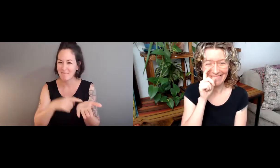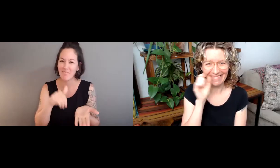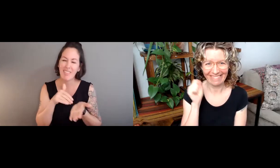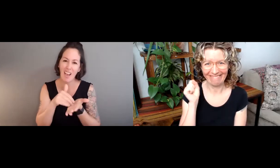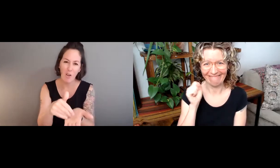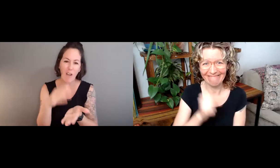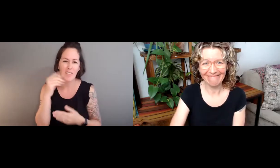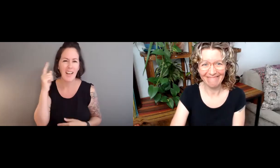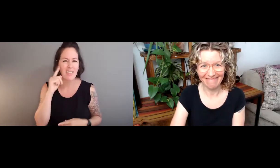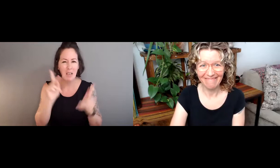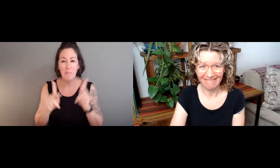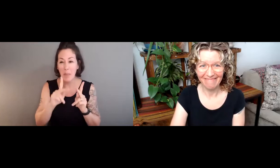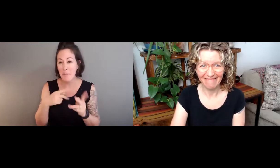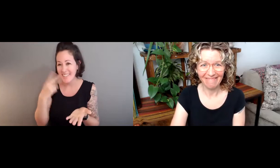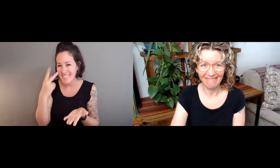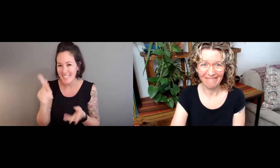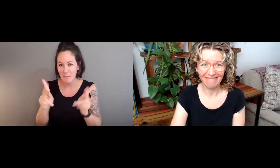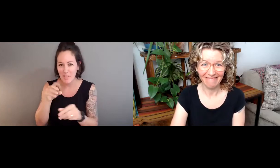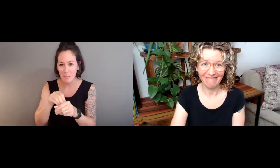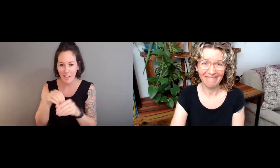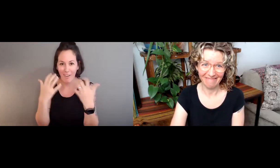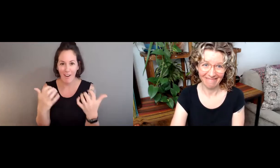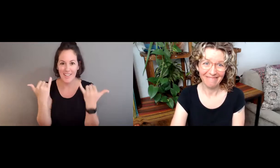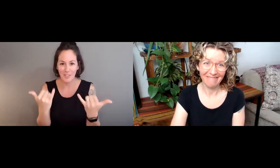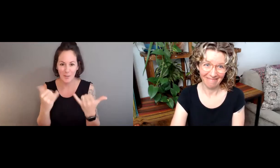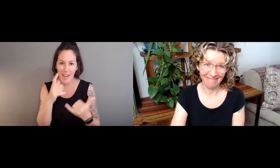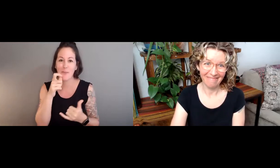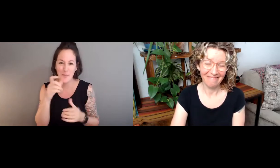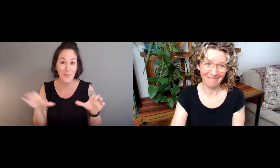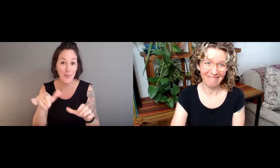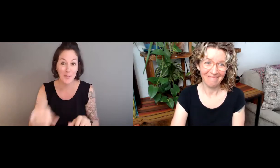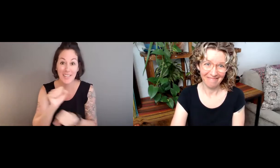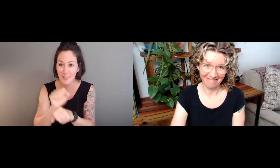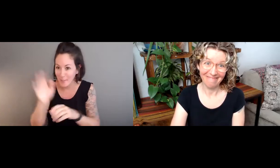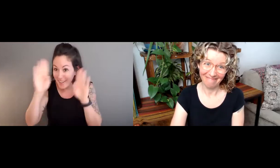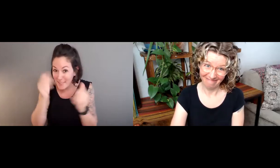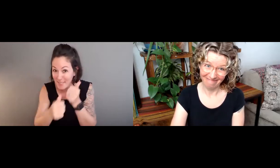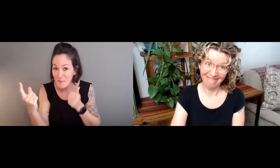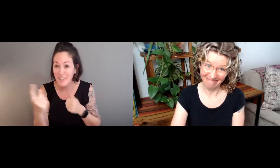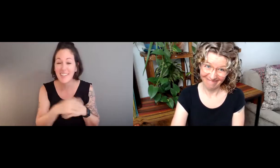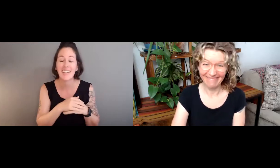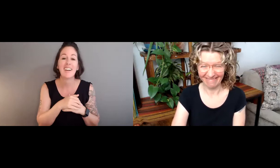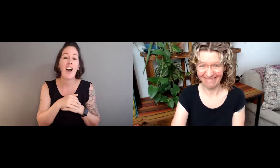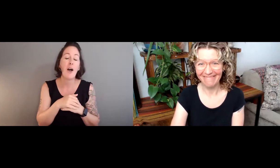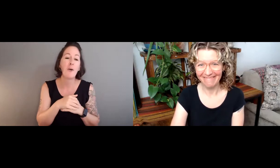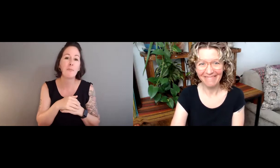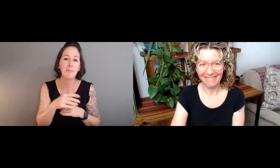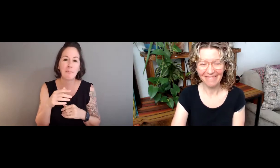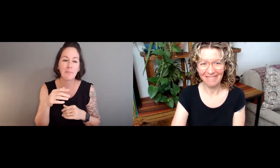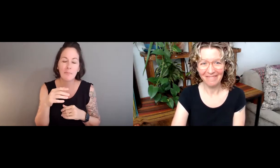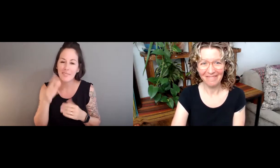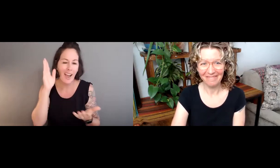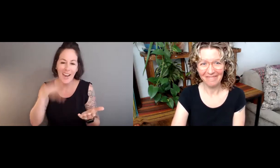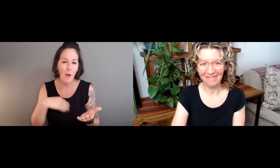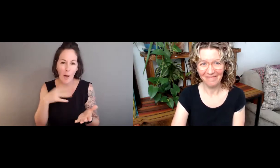That is a great question and something that we talk about often. We have people in the audience who are doing this